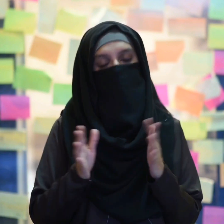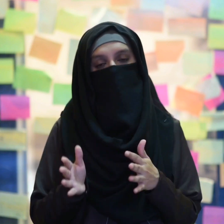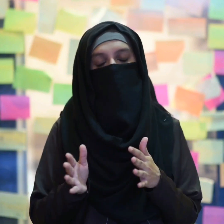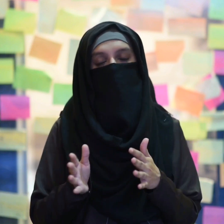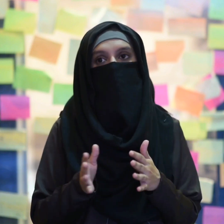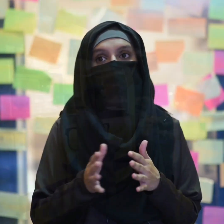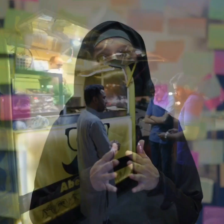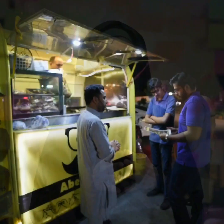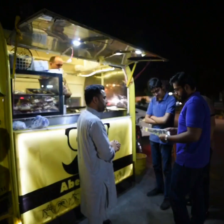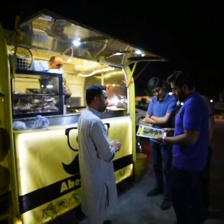hearing community.